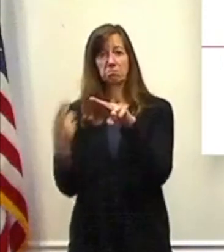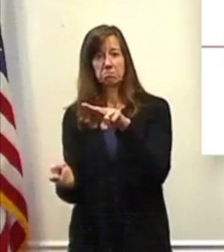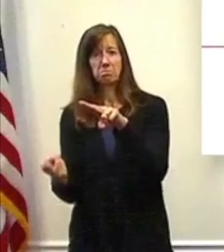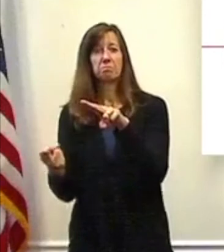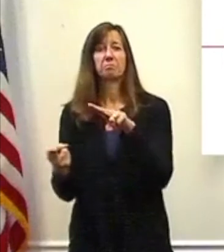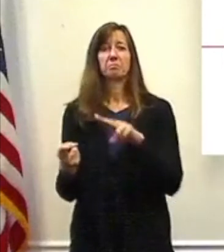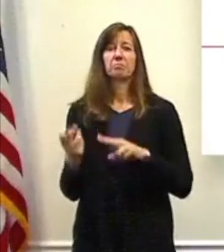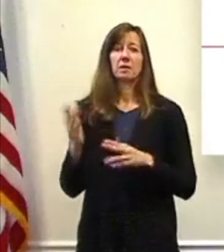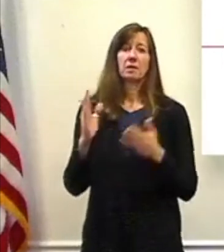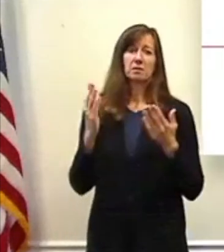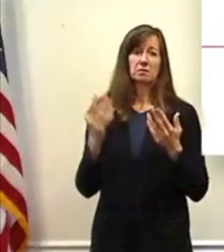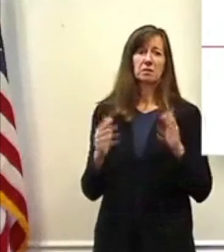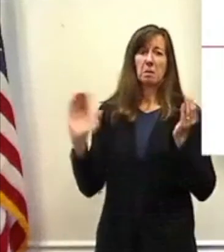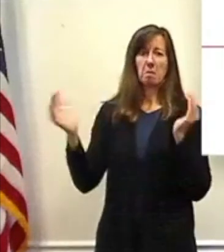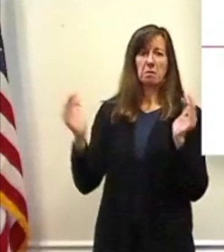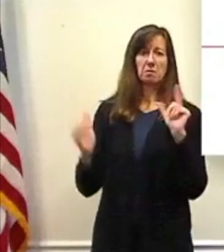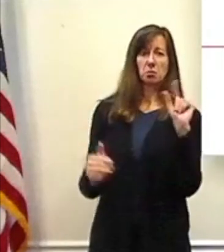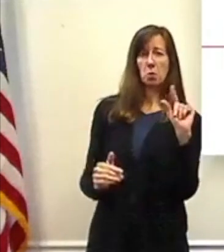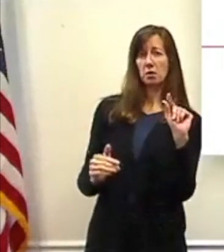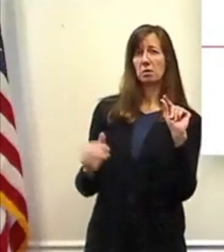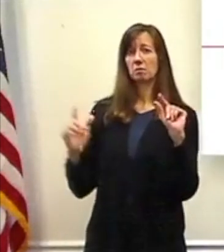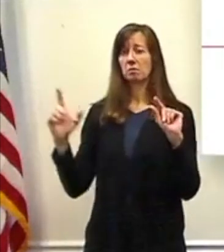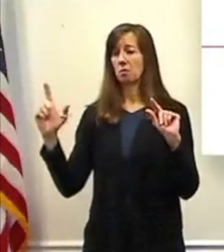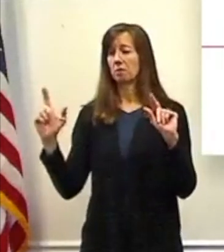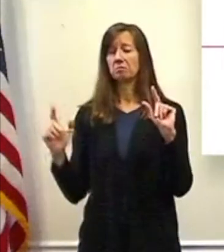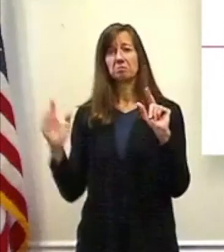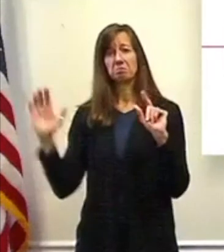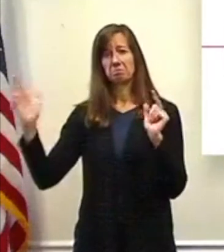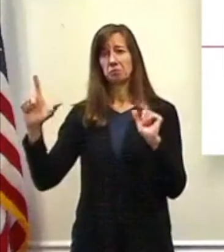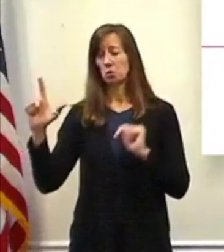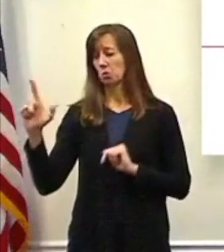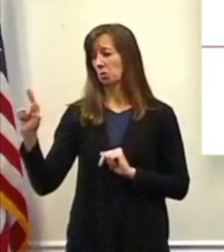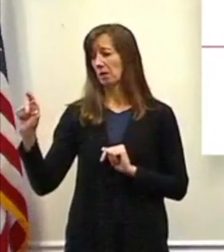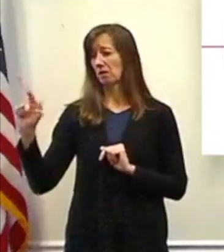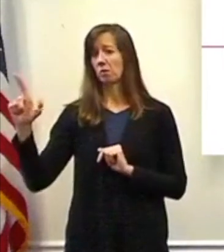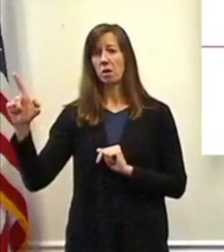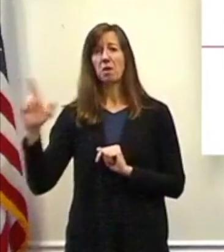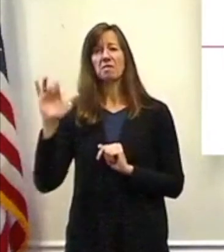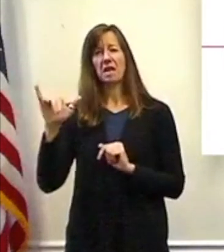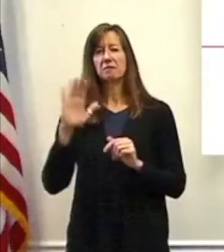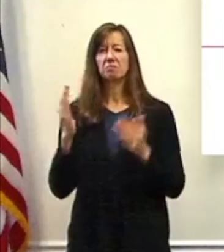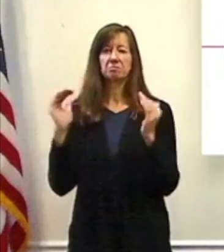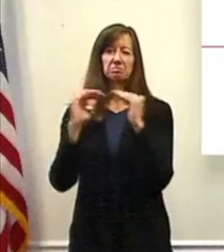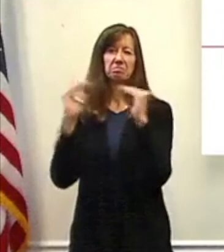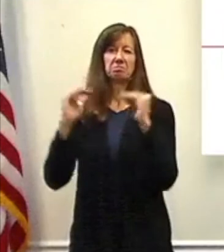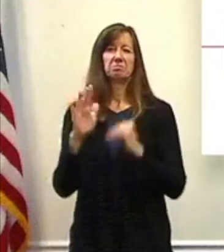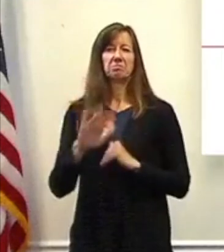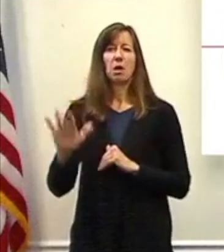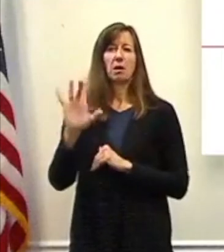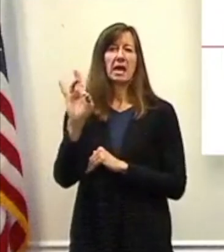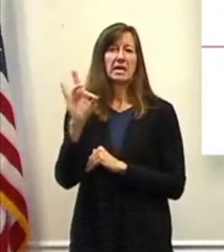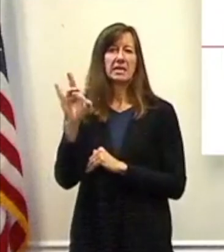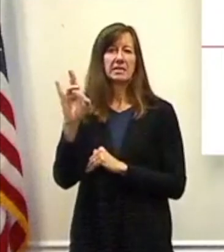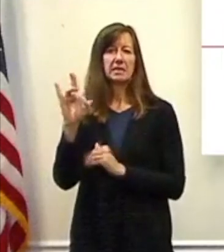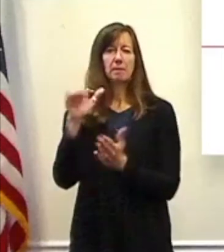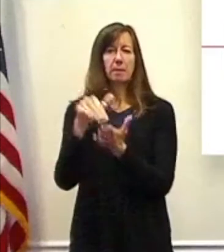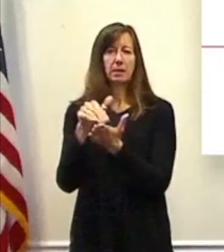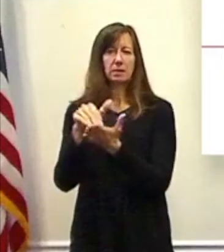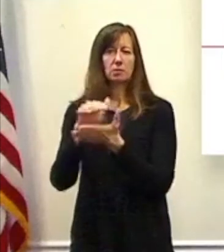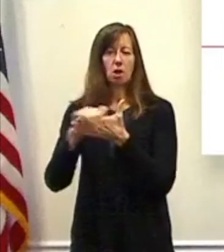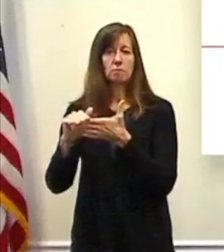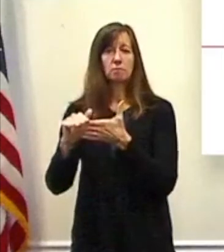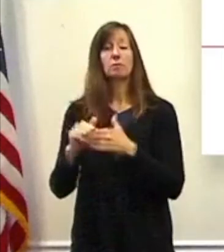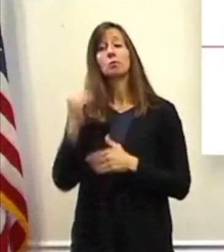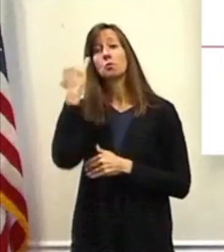2020. That's some $18 million. And we'll talk a little bit about that tonight. So if you have a question, dial zero